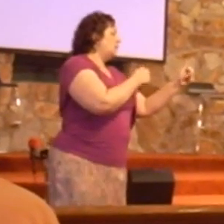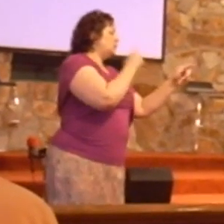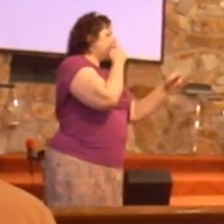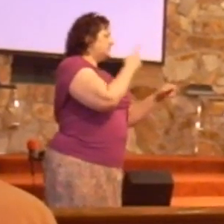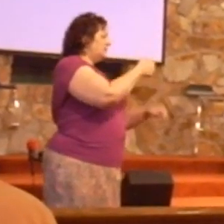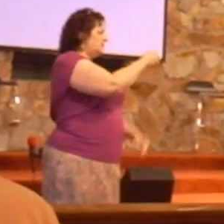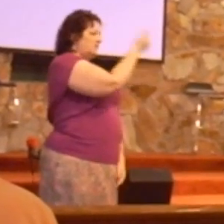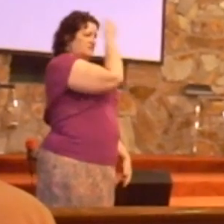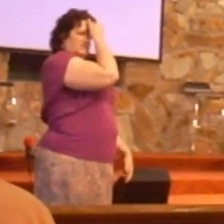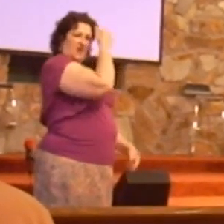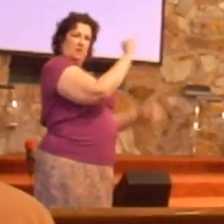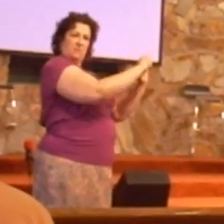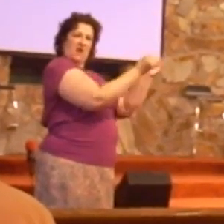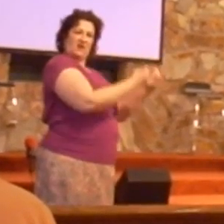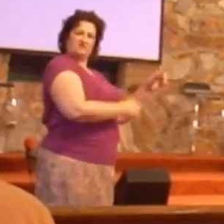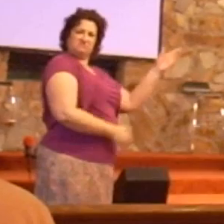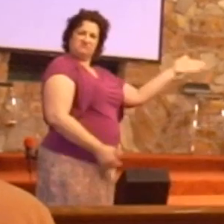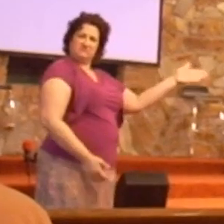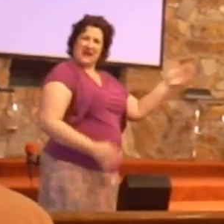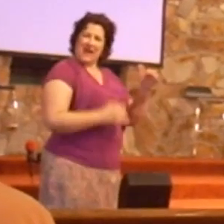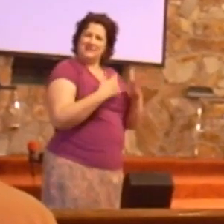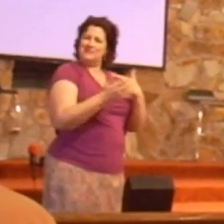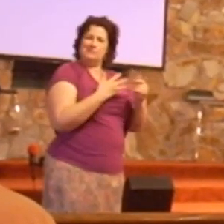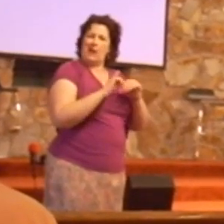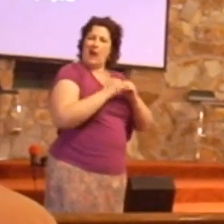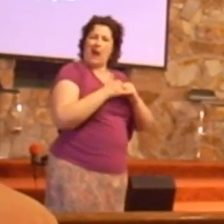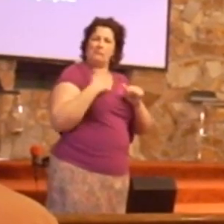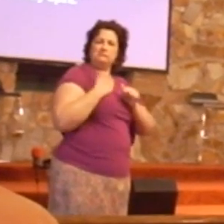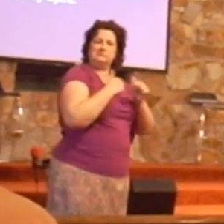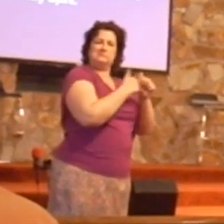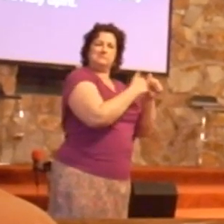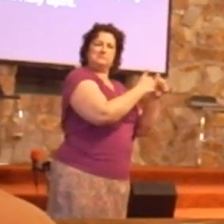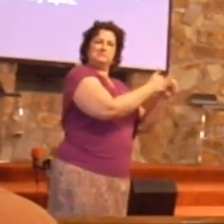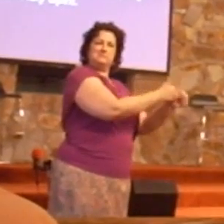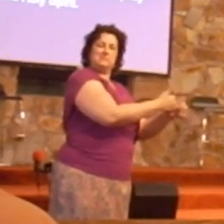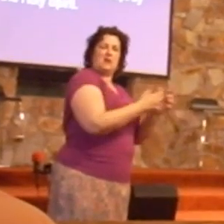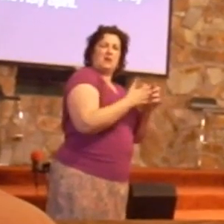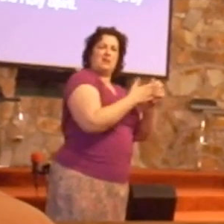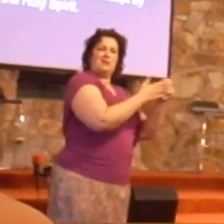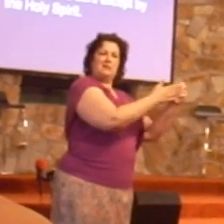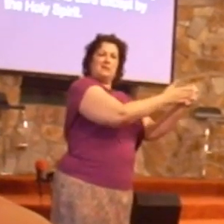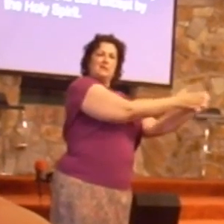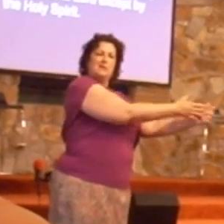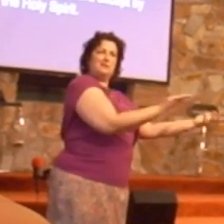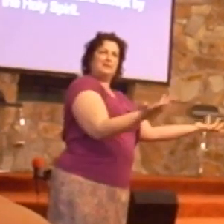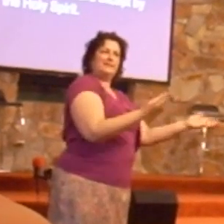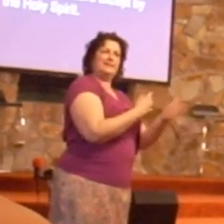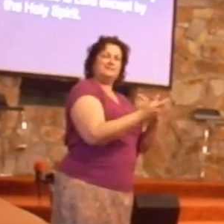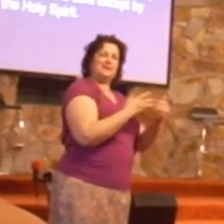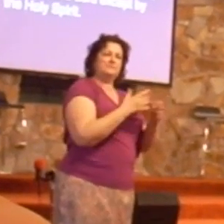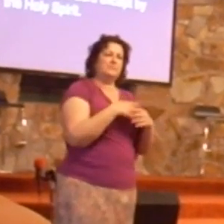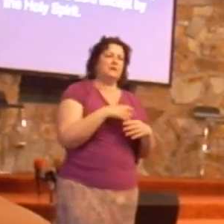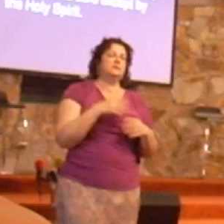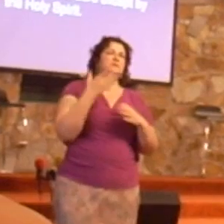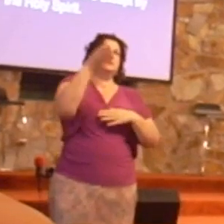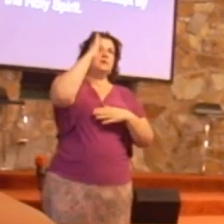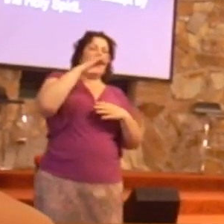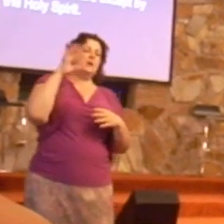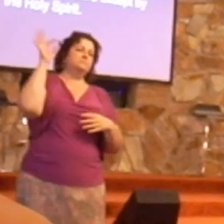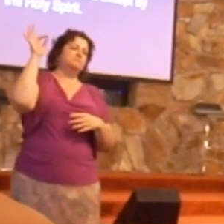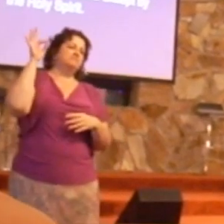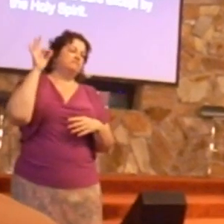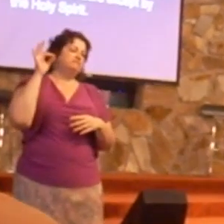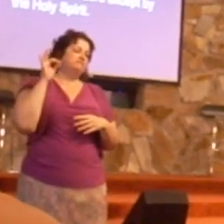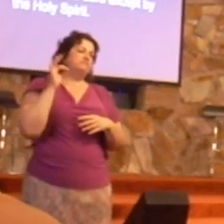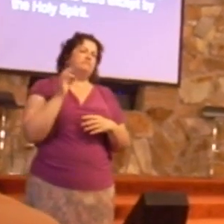However, however you were led, therefore I make known to you that no one speaking by the Spirit of God calls Jesus to